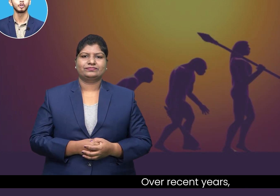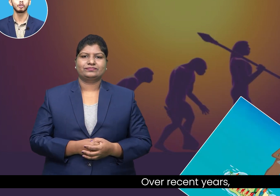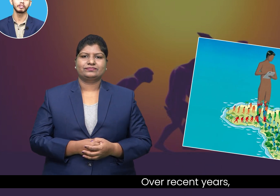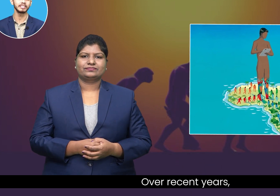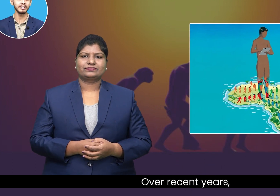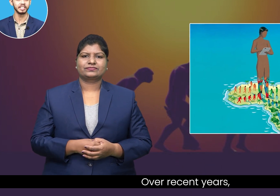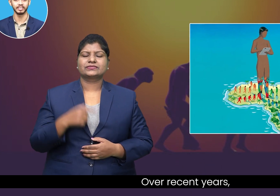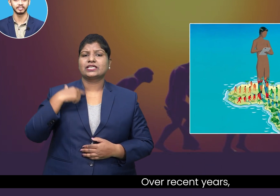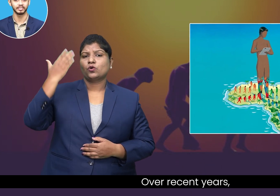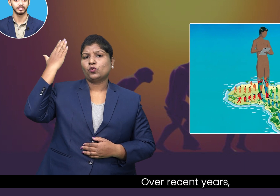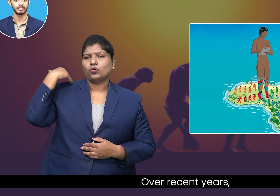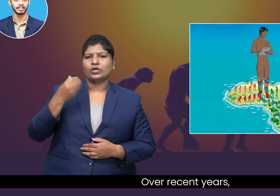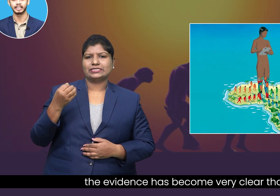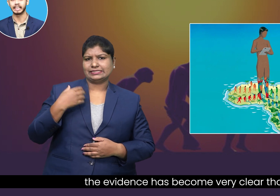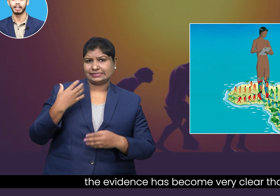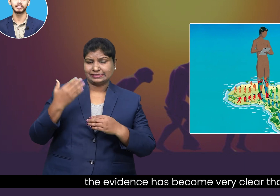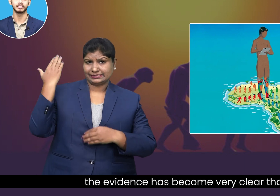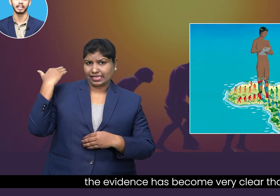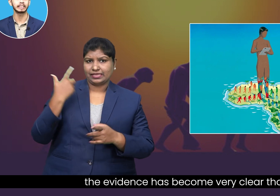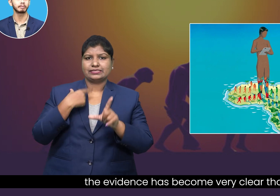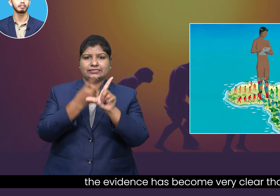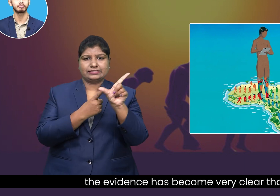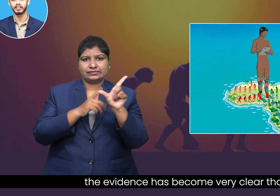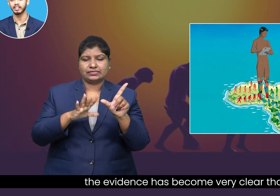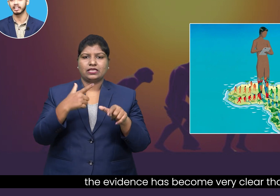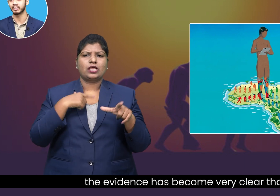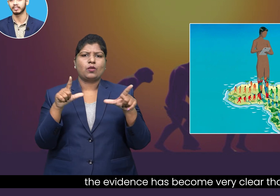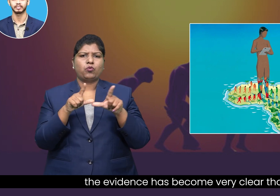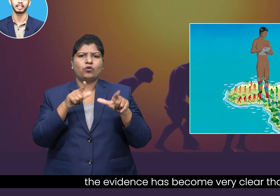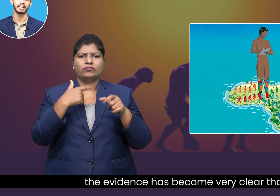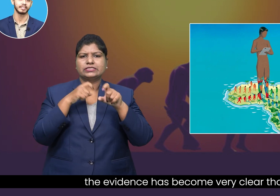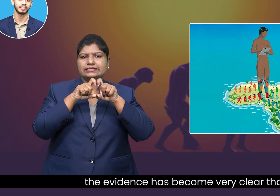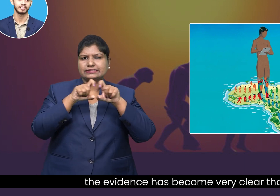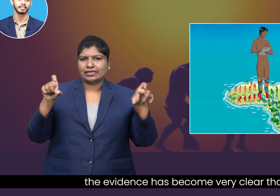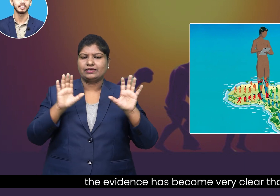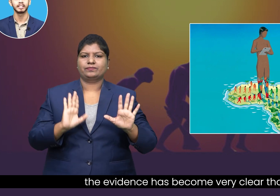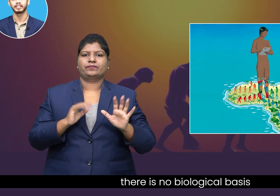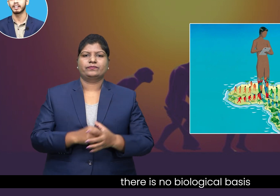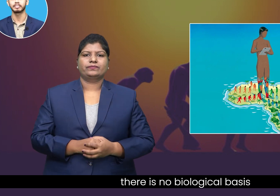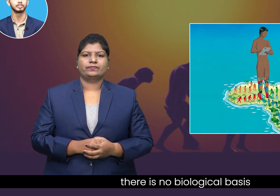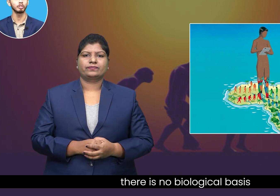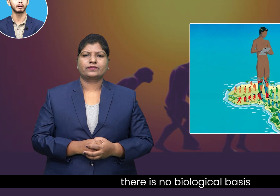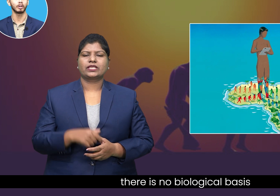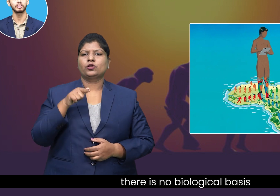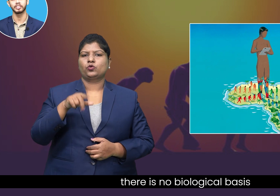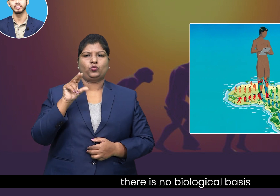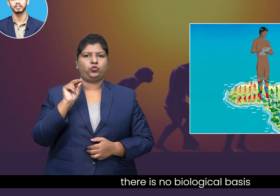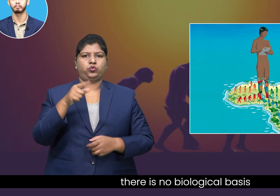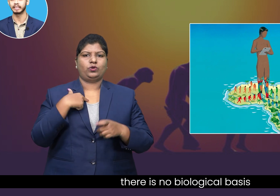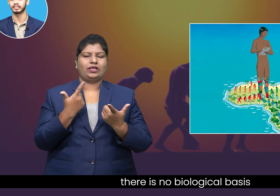Over recent years, the evidence has become very clear that there is no biological basis